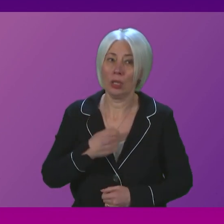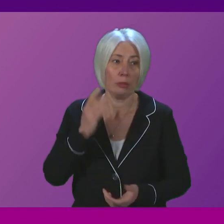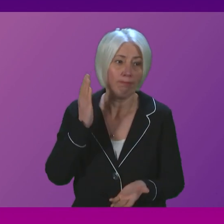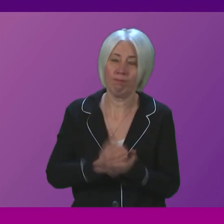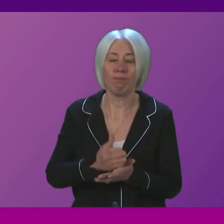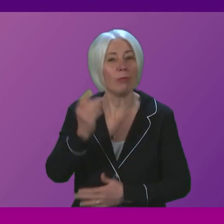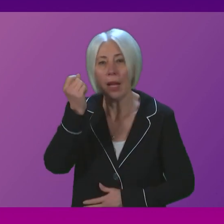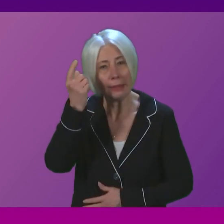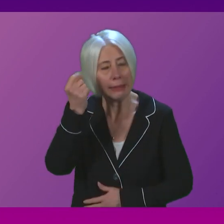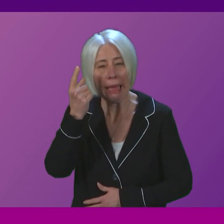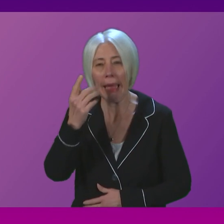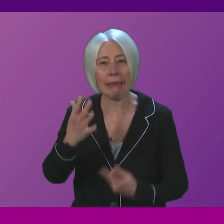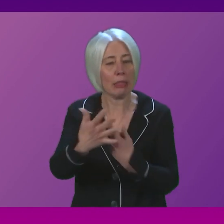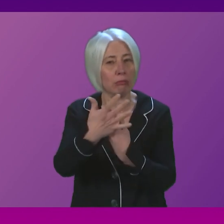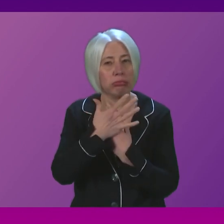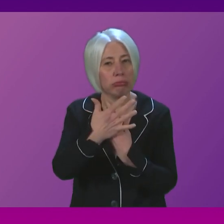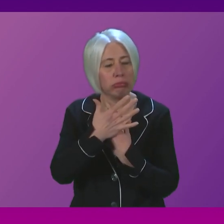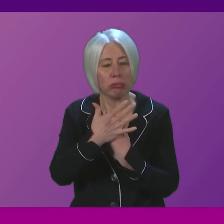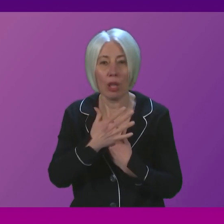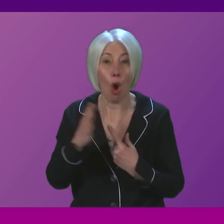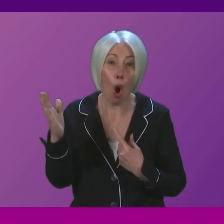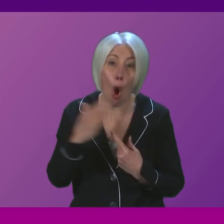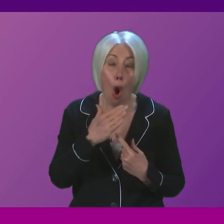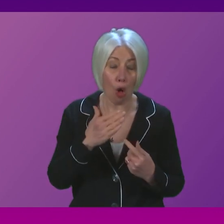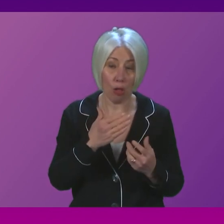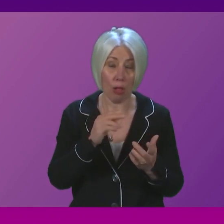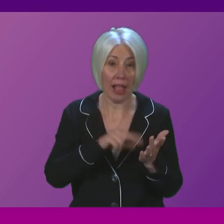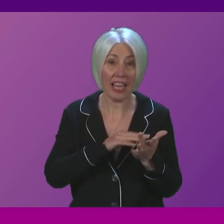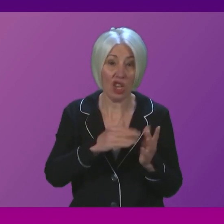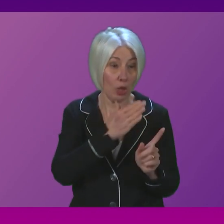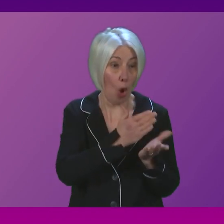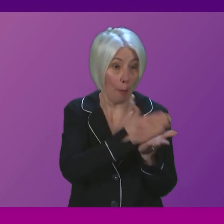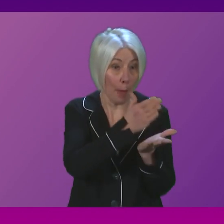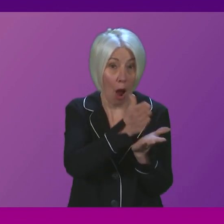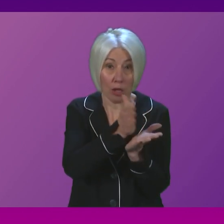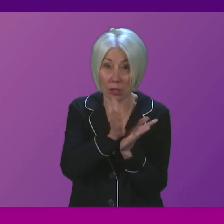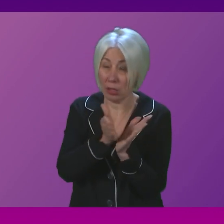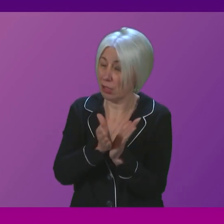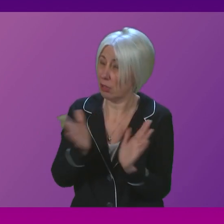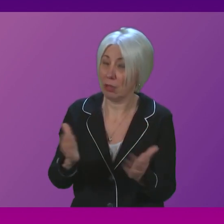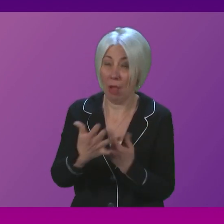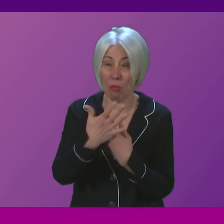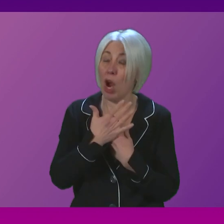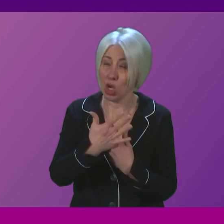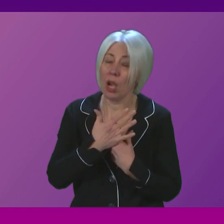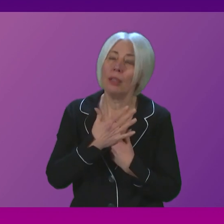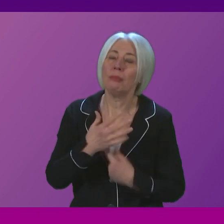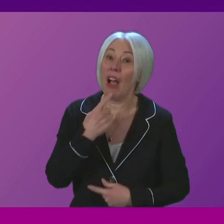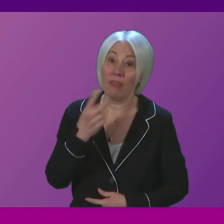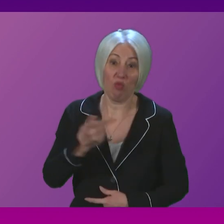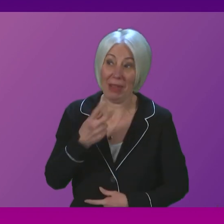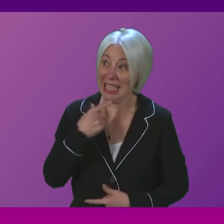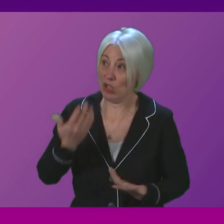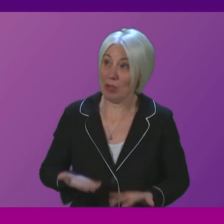understand the pressures that every part of our NHS is dealing with and as I've said many times already today, I